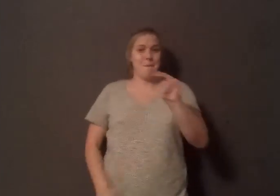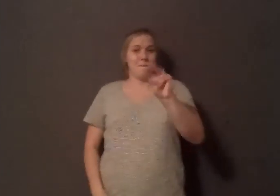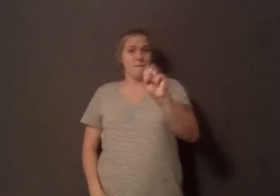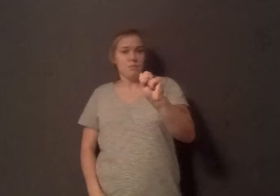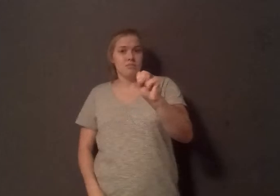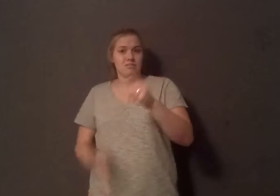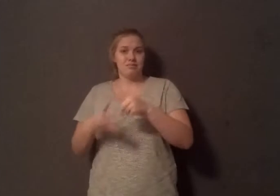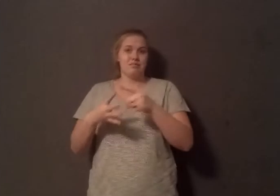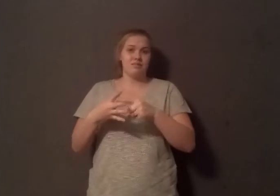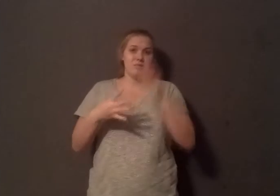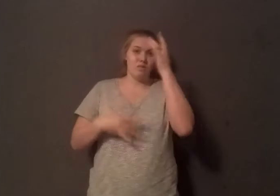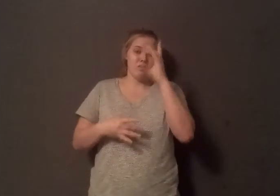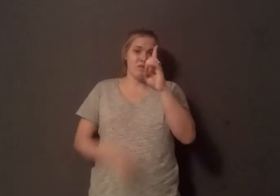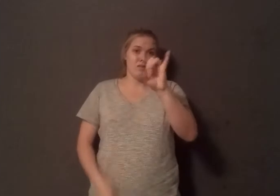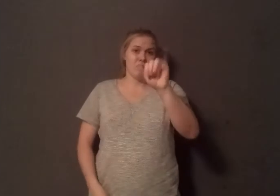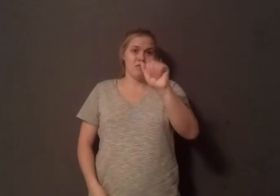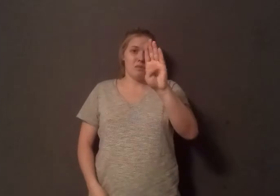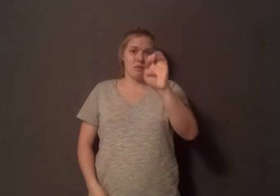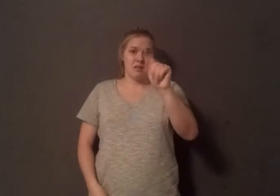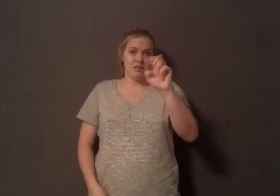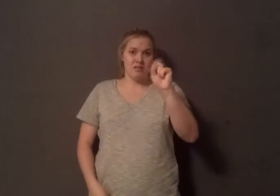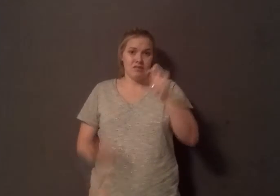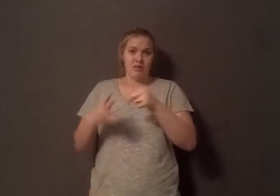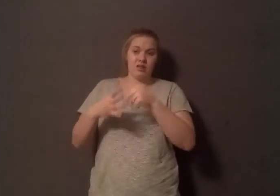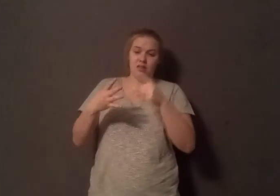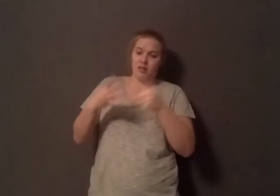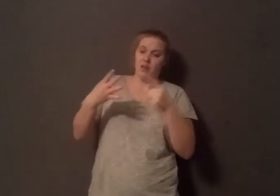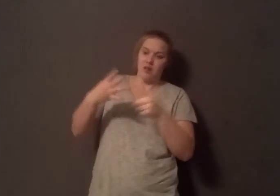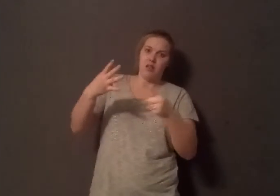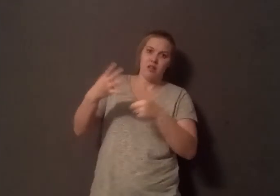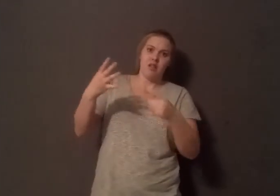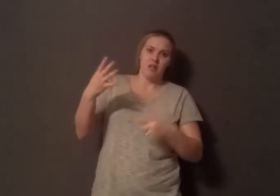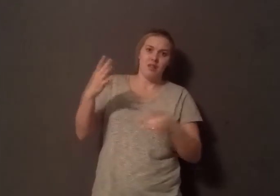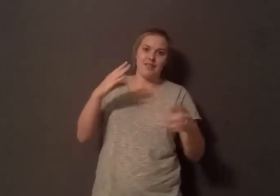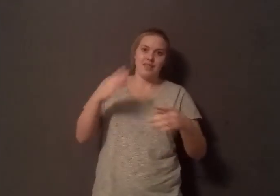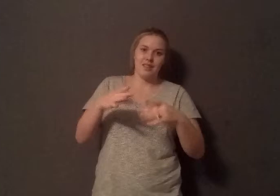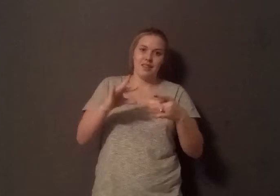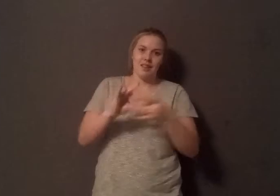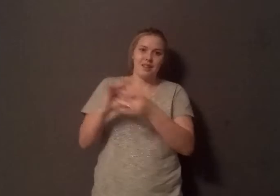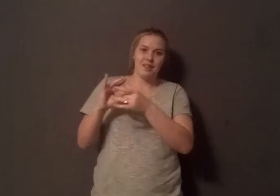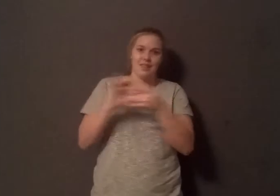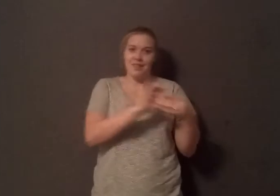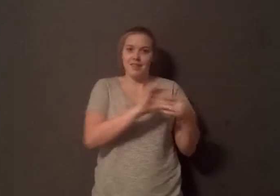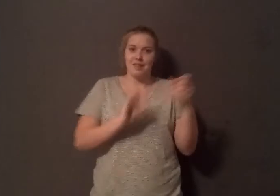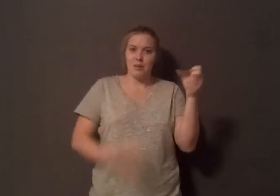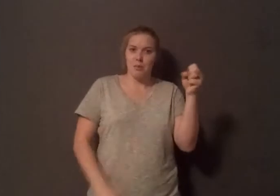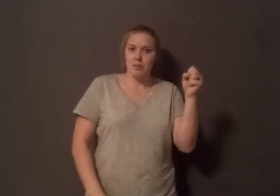type 1 diabetes which is an autoimmune disease and other rheumatologic problems. Cow's milk is baby